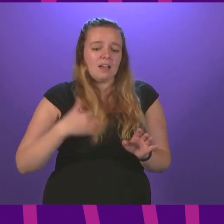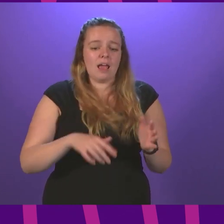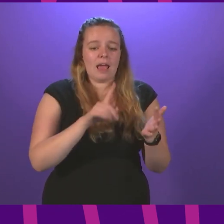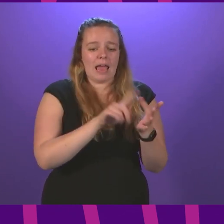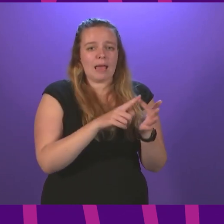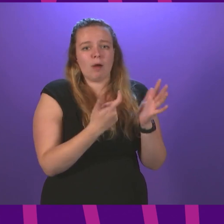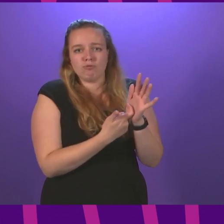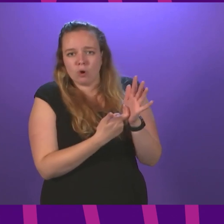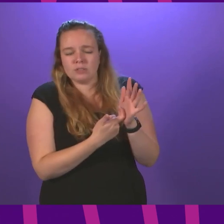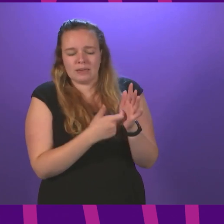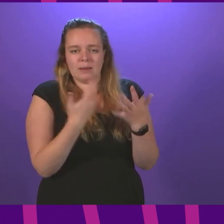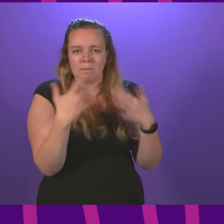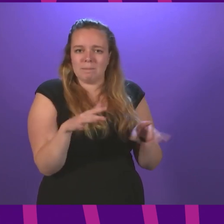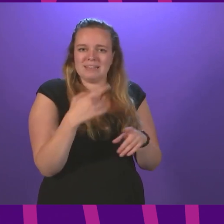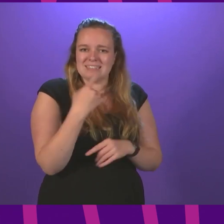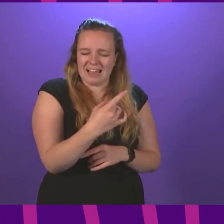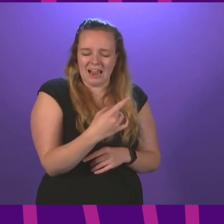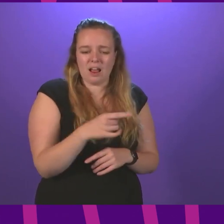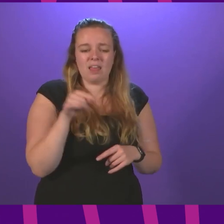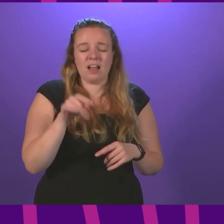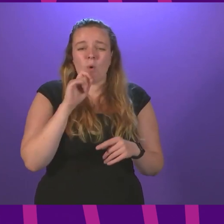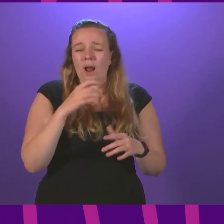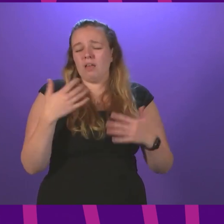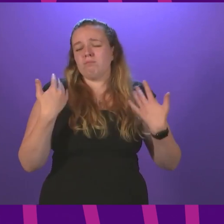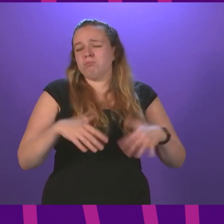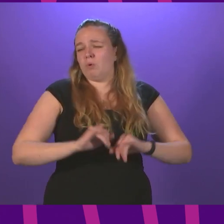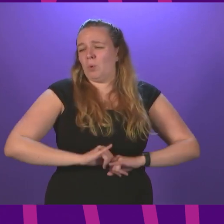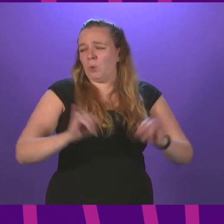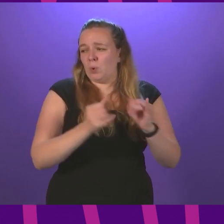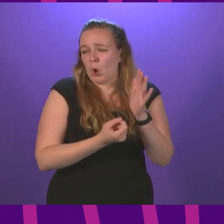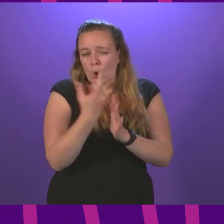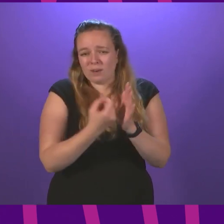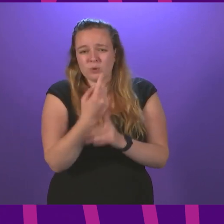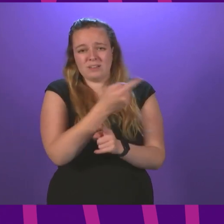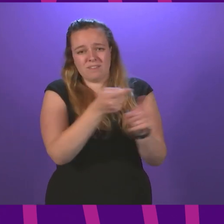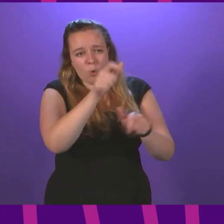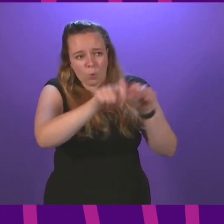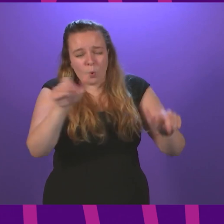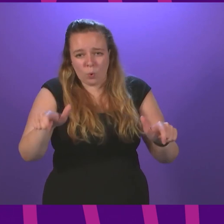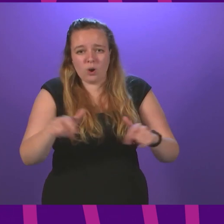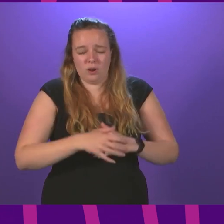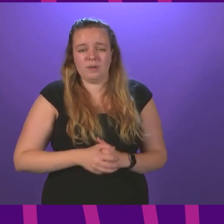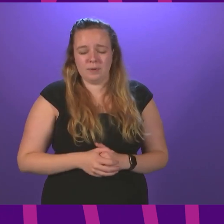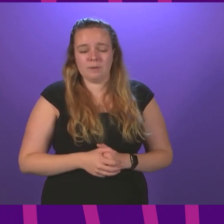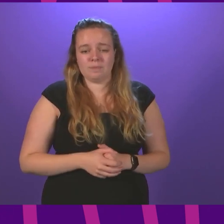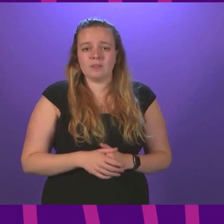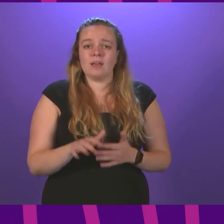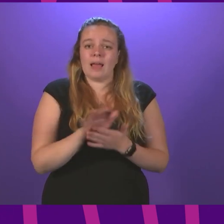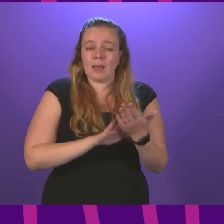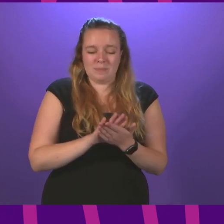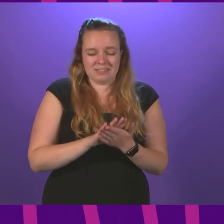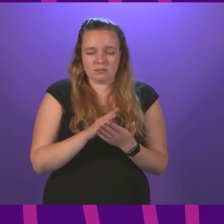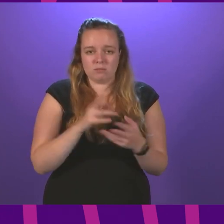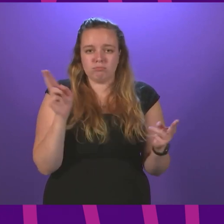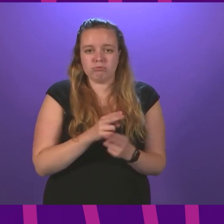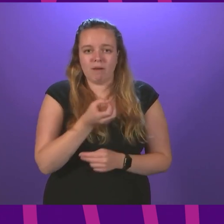Ilema Wittem so rightly emphasised, this will have huge consequences for individuals, most importantly. It will mean less food